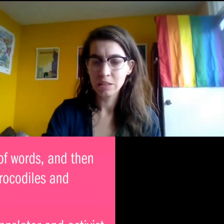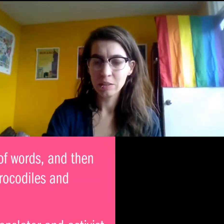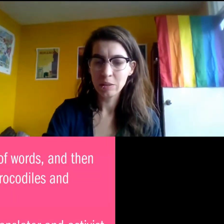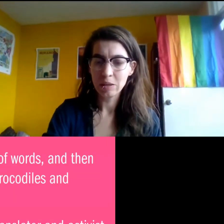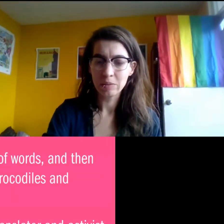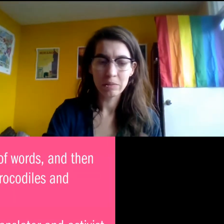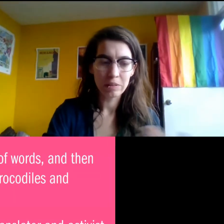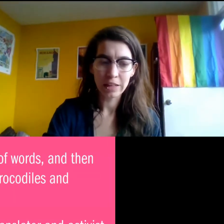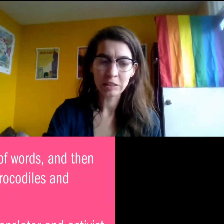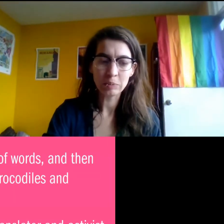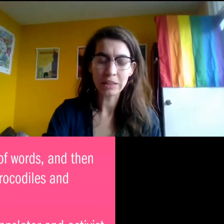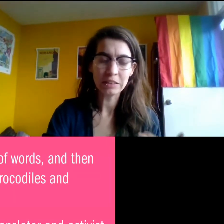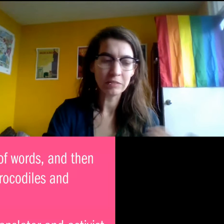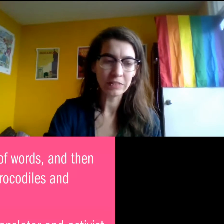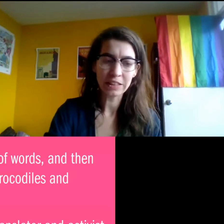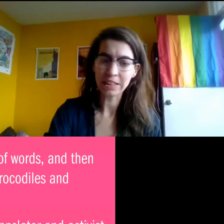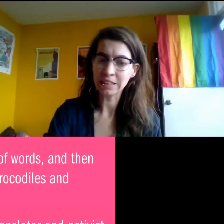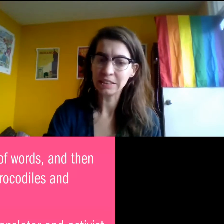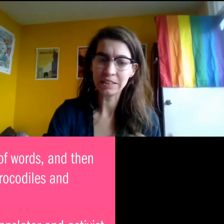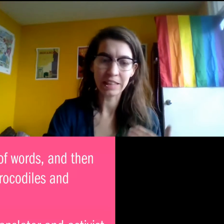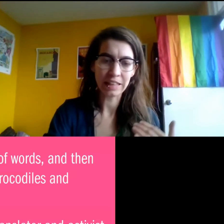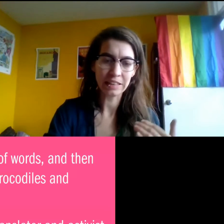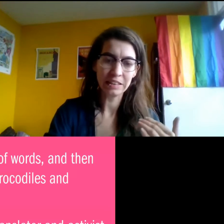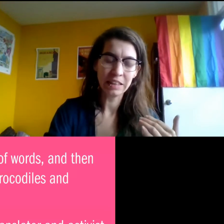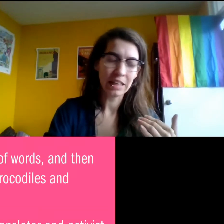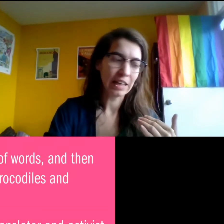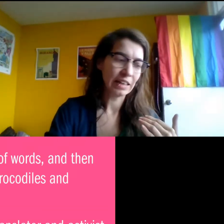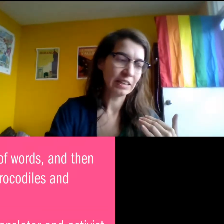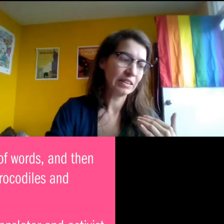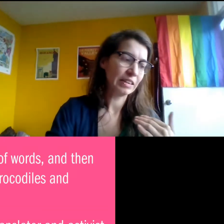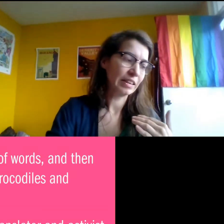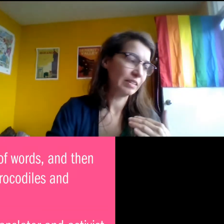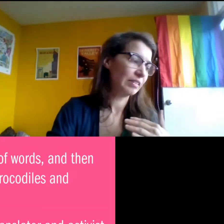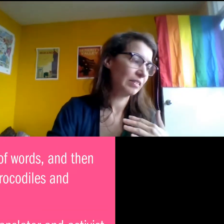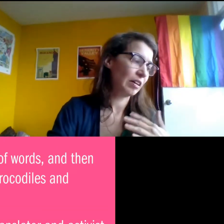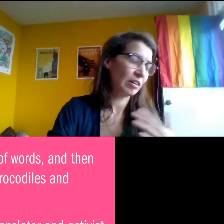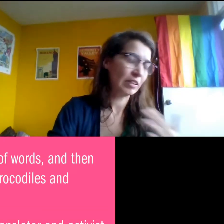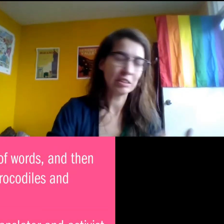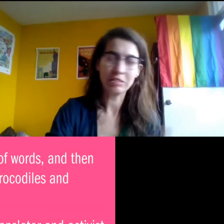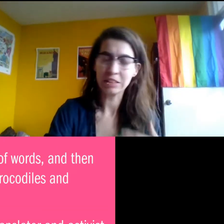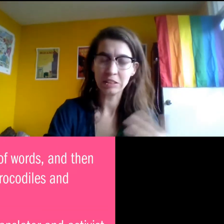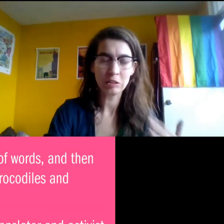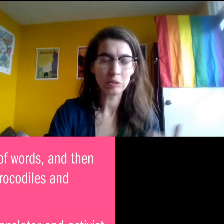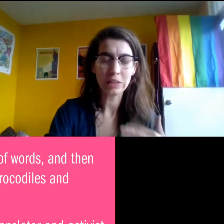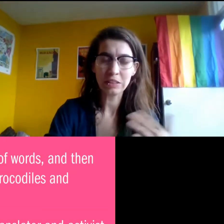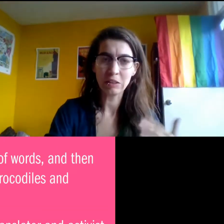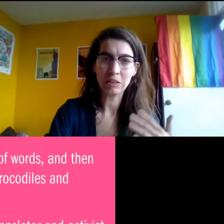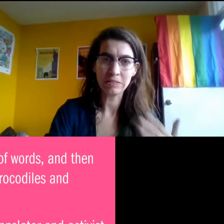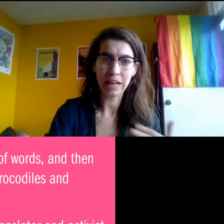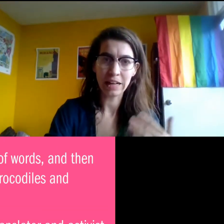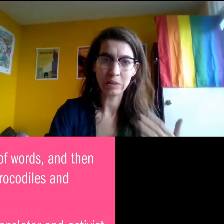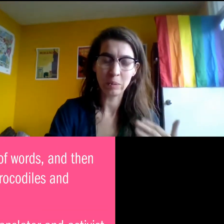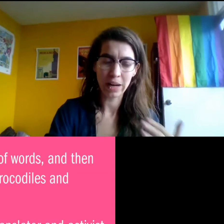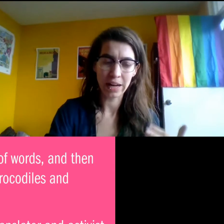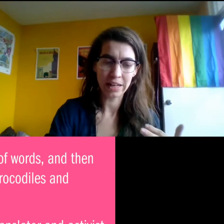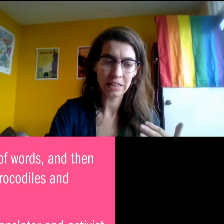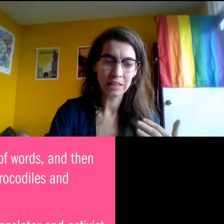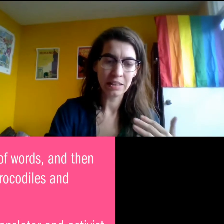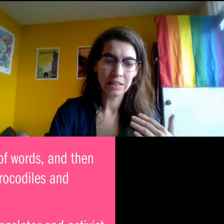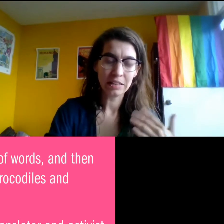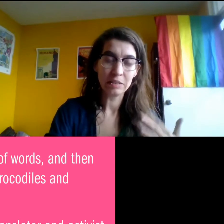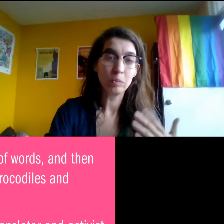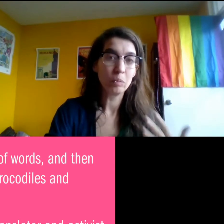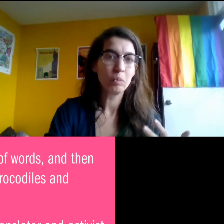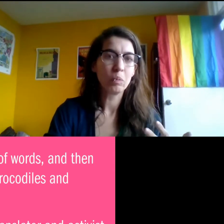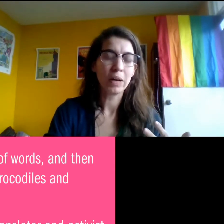express feelings and, and our histories and stories and all of that in a way